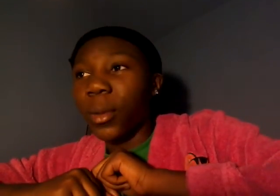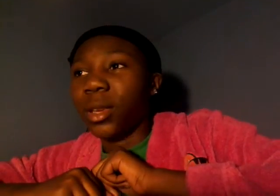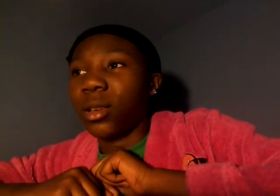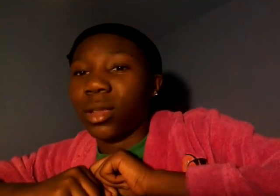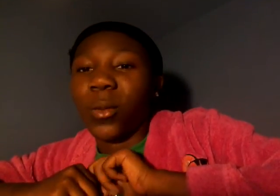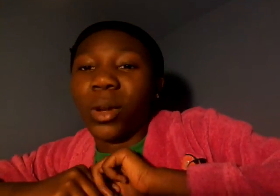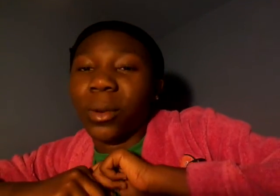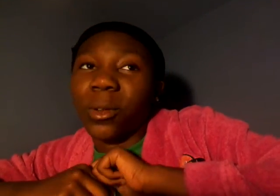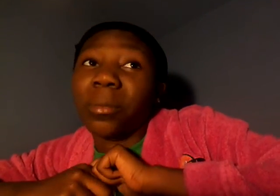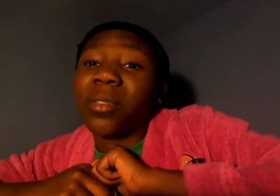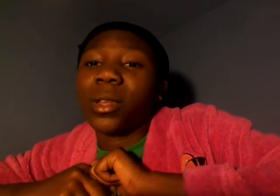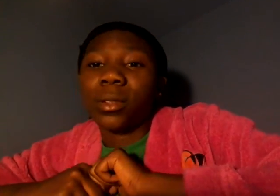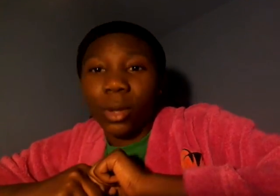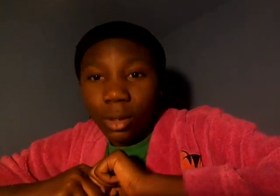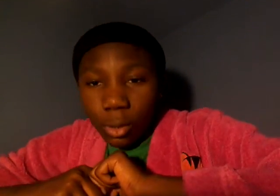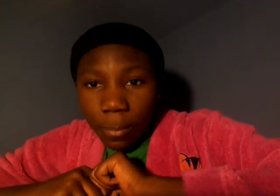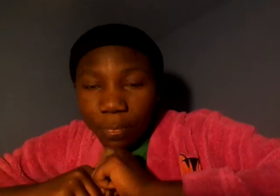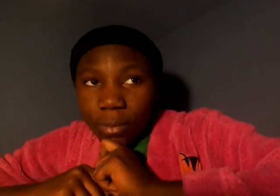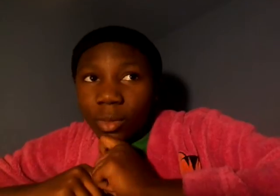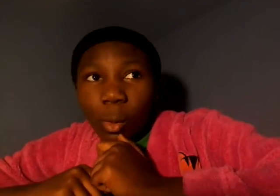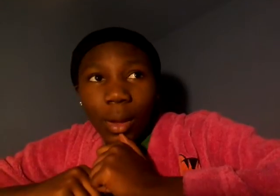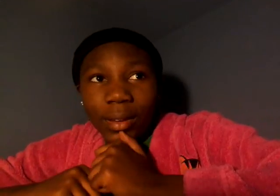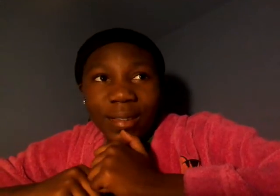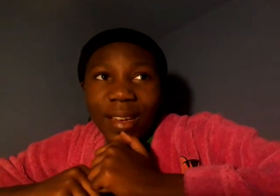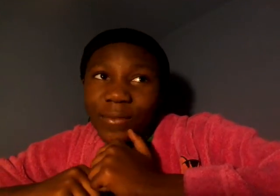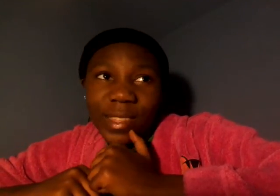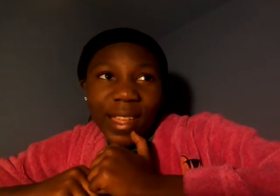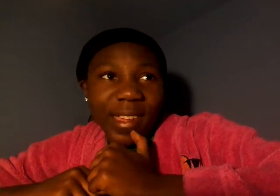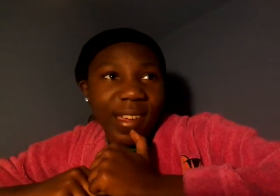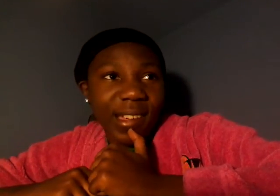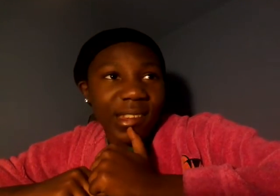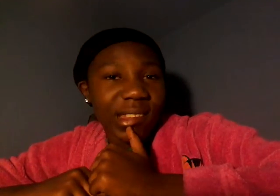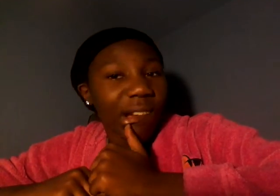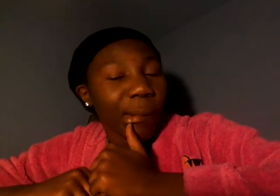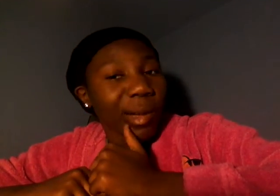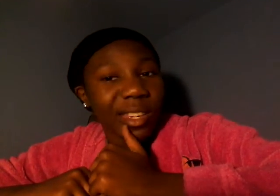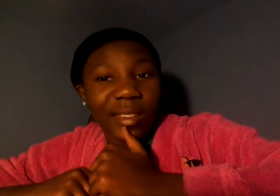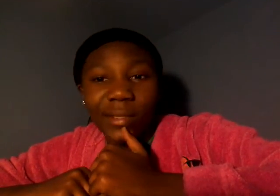many like when i'm going to do update videos i'm going to do them when i feel like i need to talk about my channel